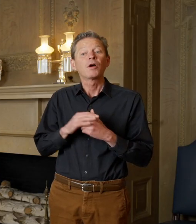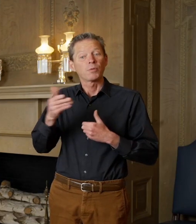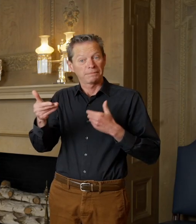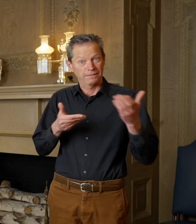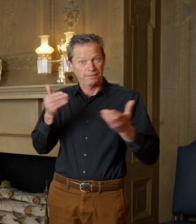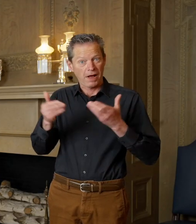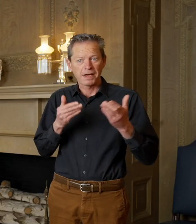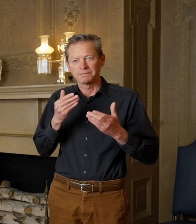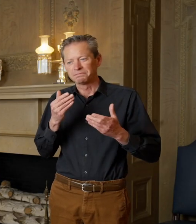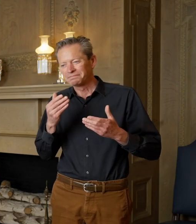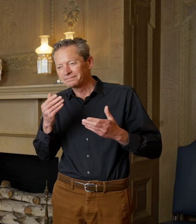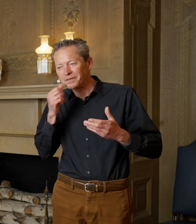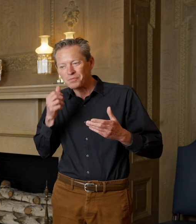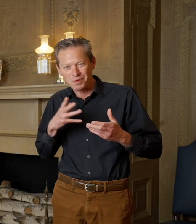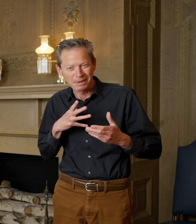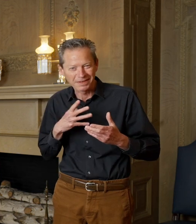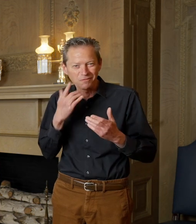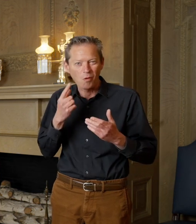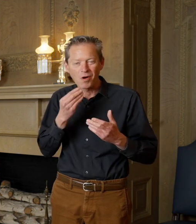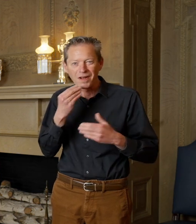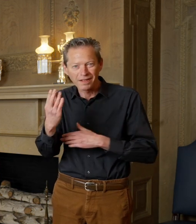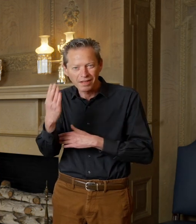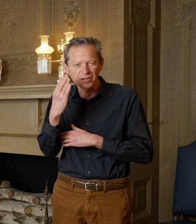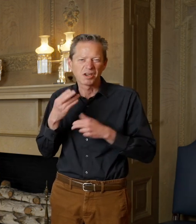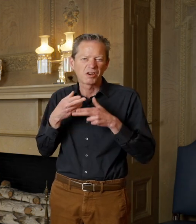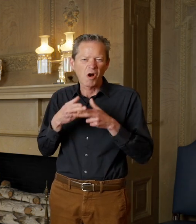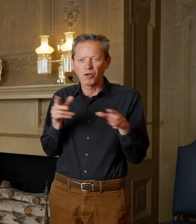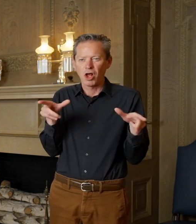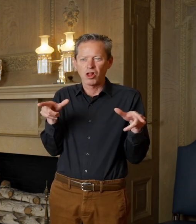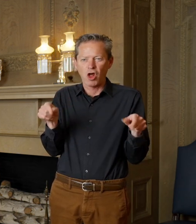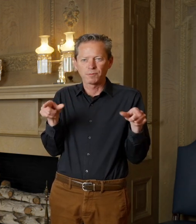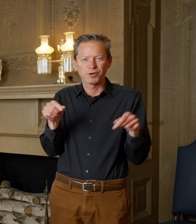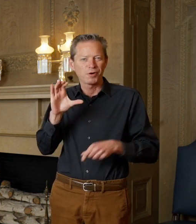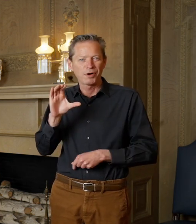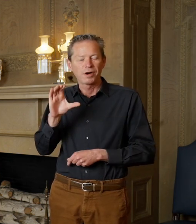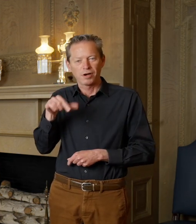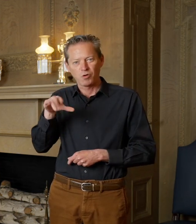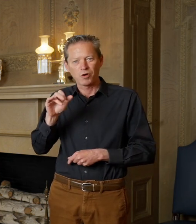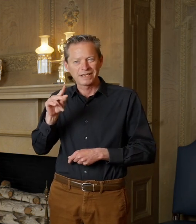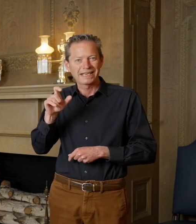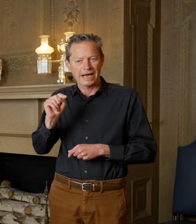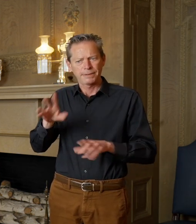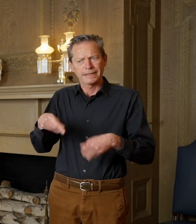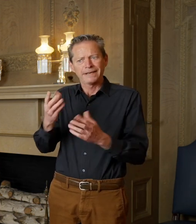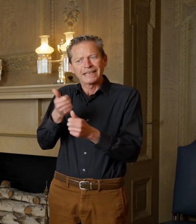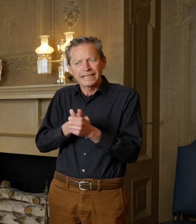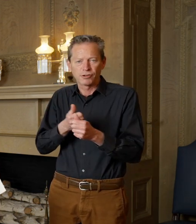luncheons with his lady friends called the Lobster Quartet, he would give each one of them one of these orchids to wear. And they were